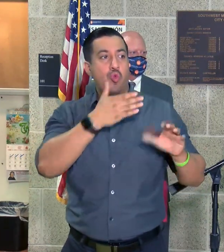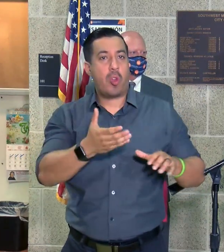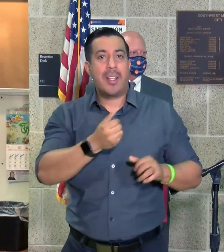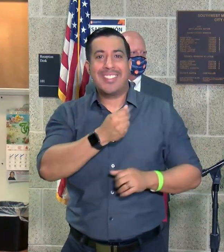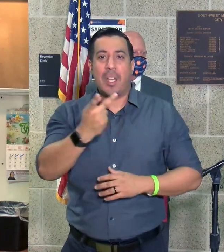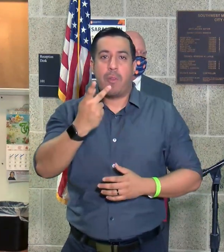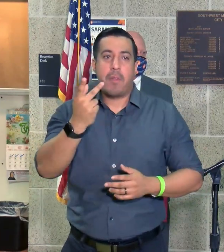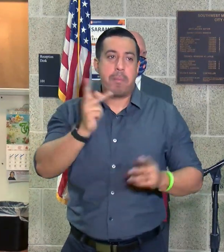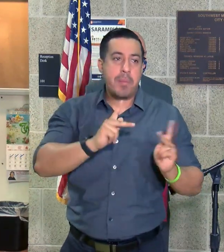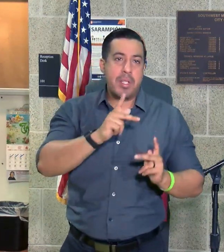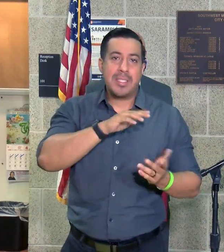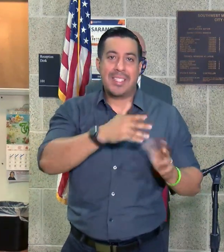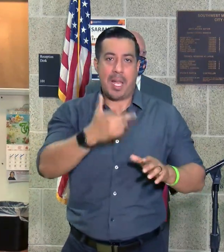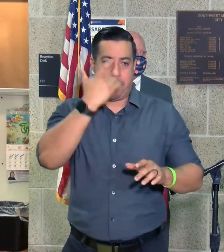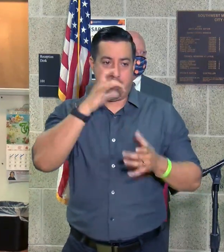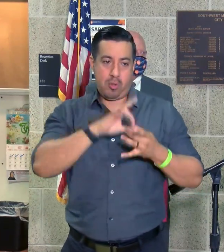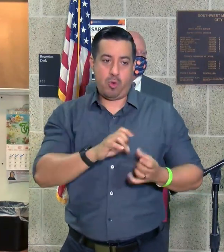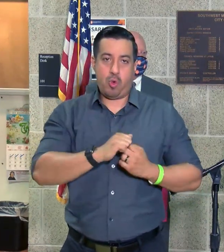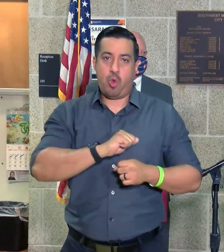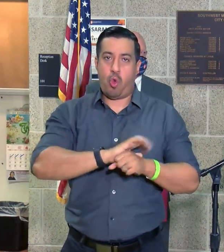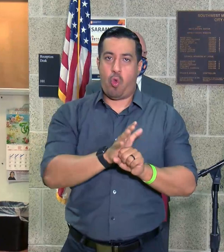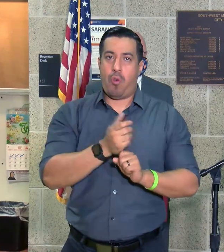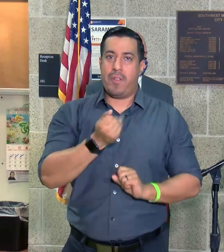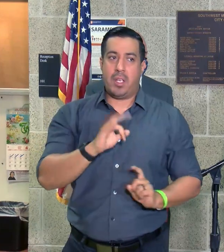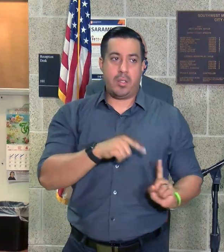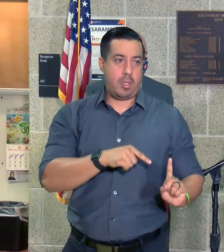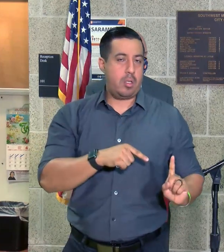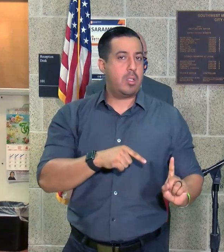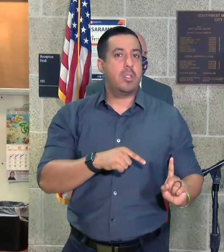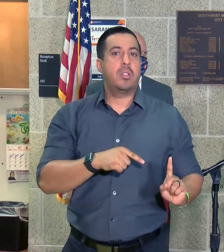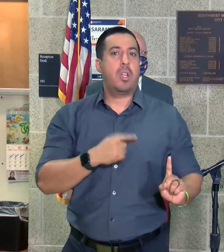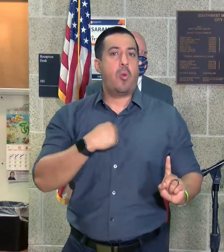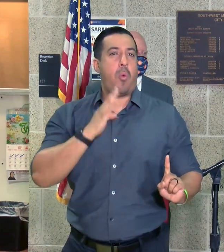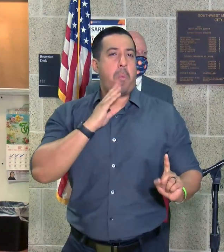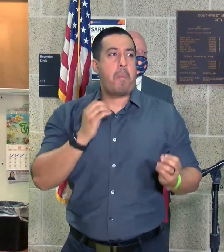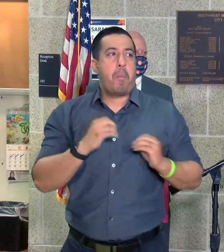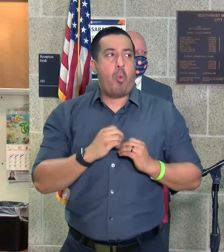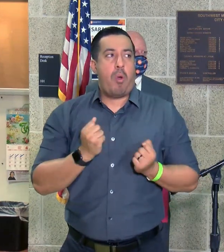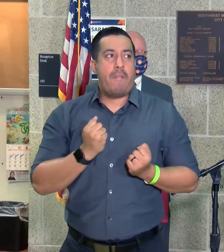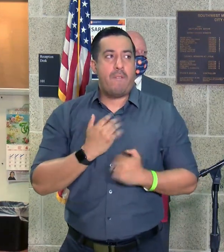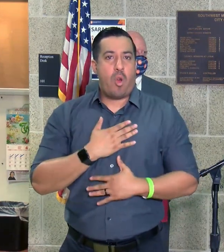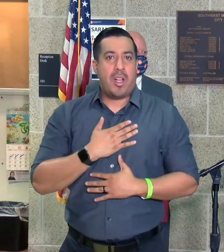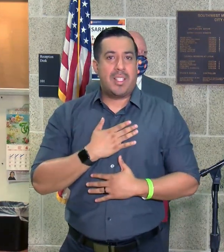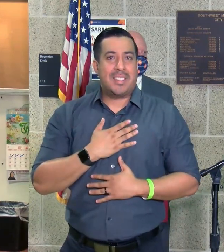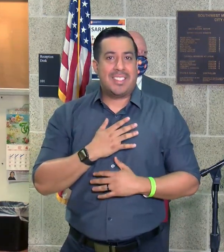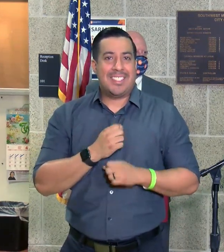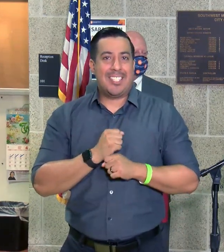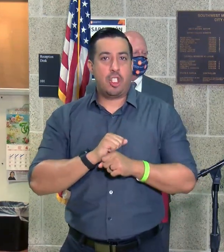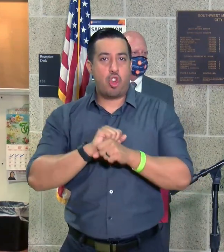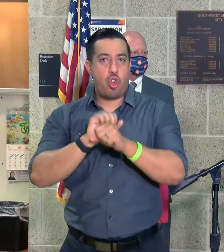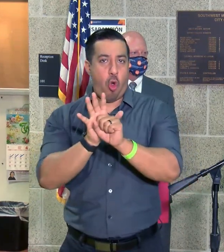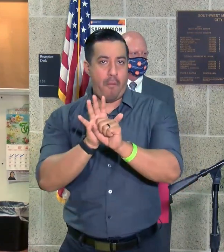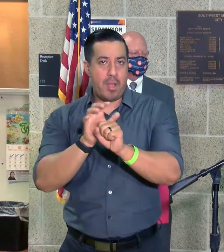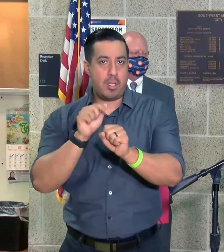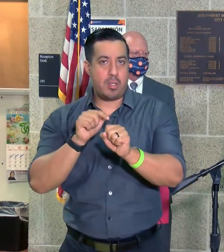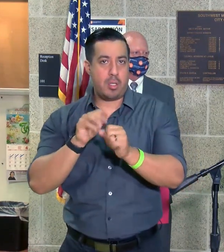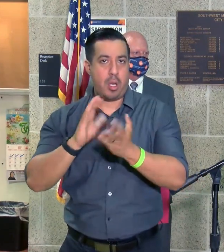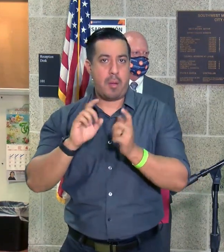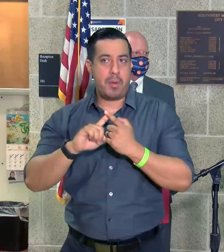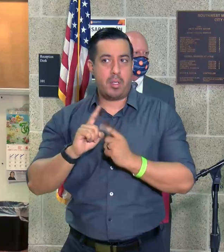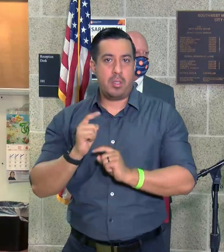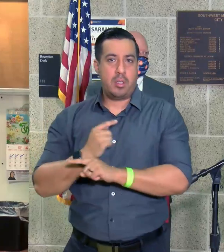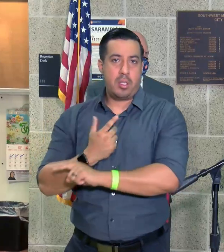several people dying from COVID-19. I would be more fright, more fearful of getting COVID than